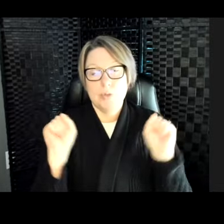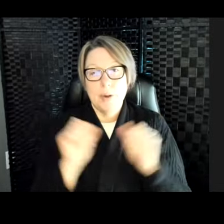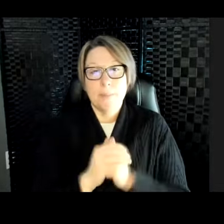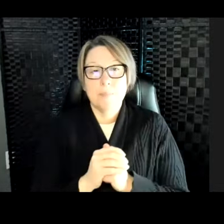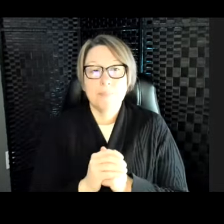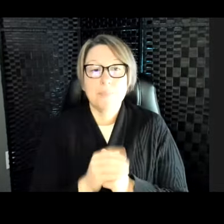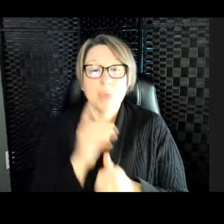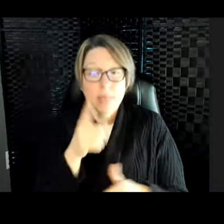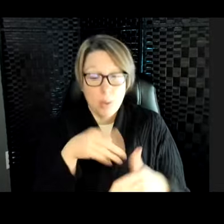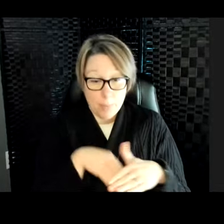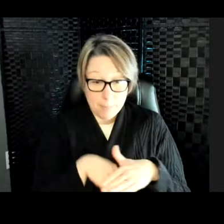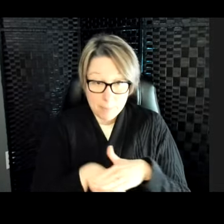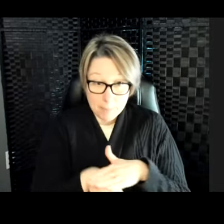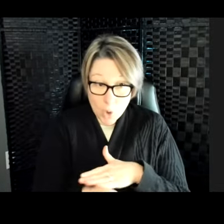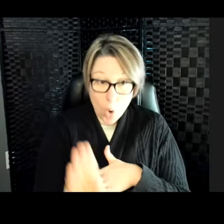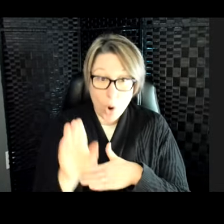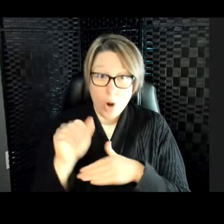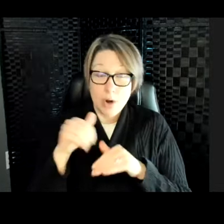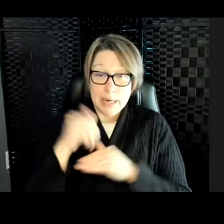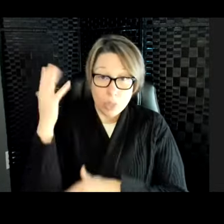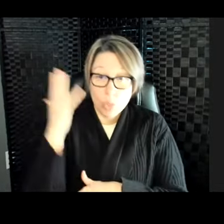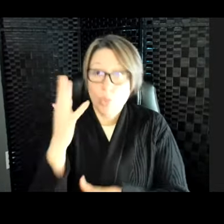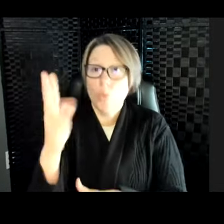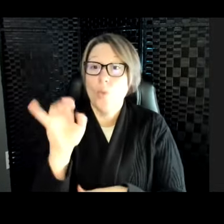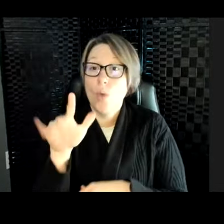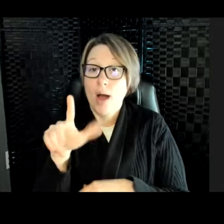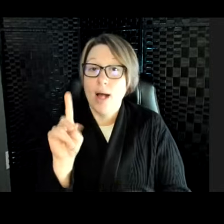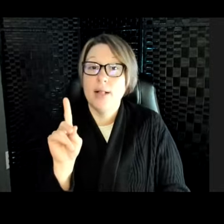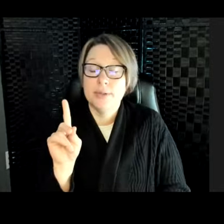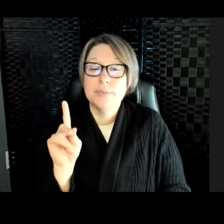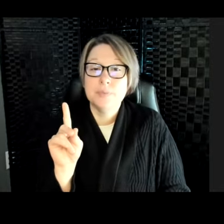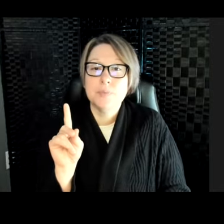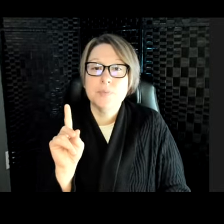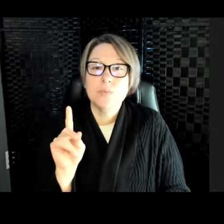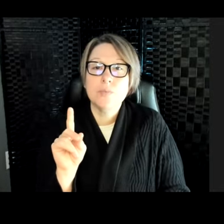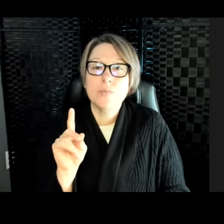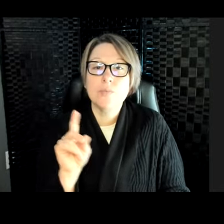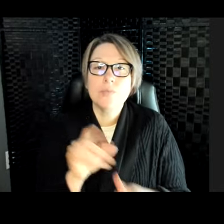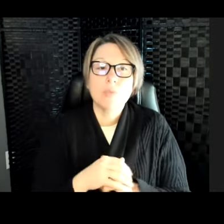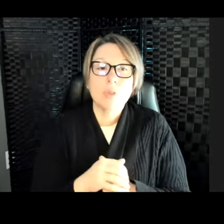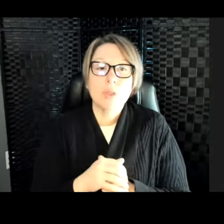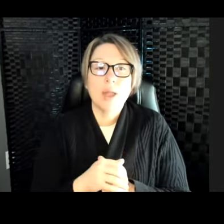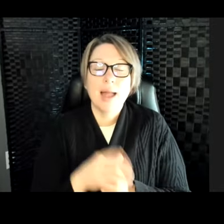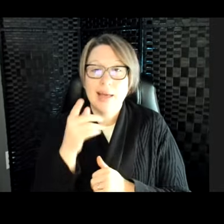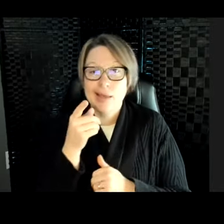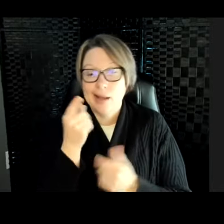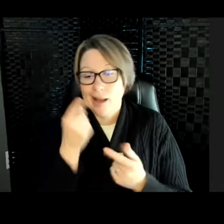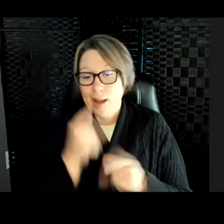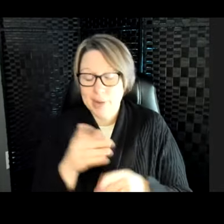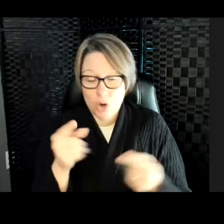in the wild, and they have been hurt or injured in a way that means that